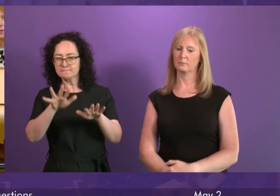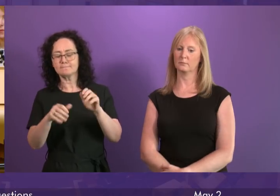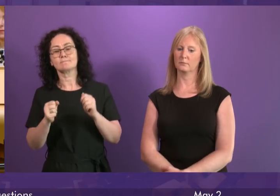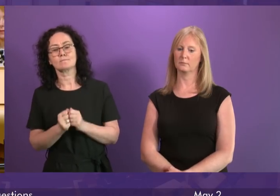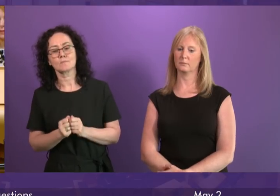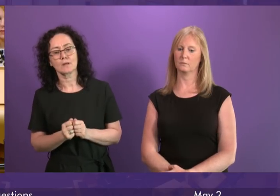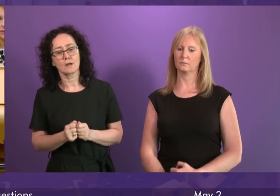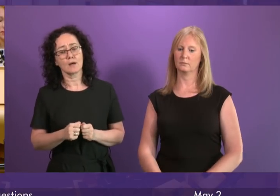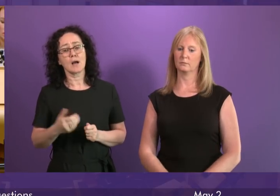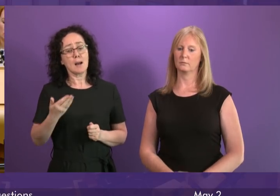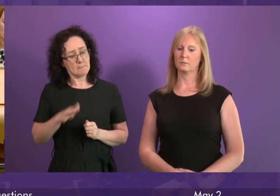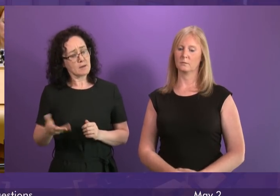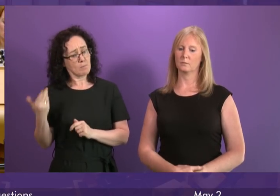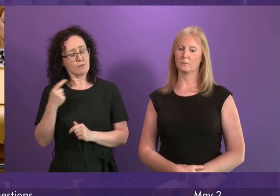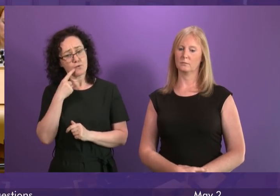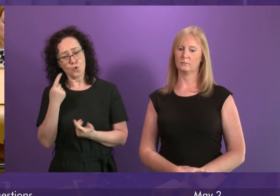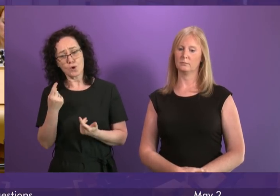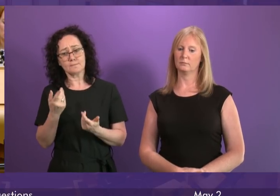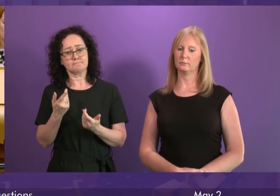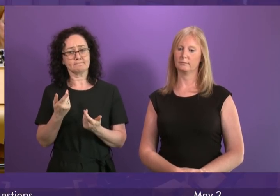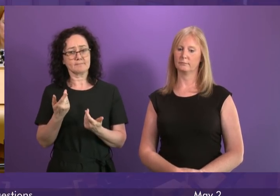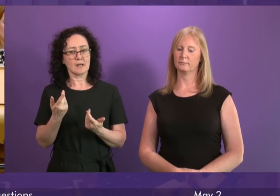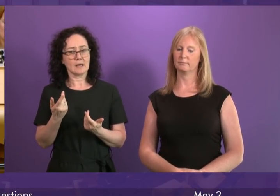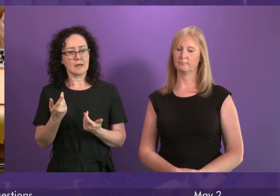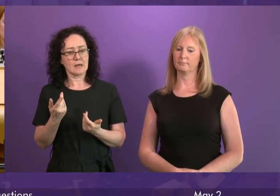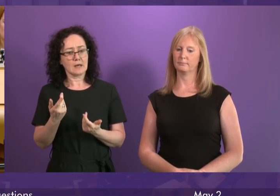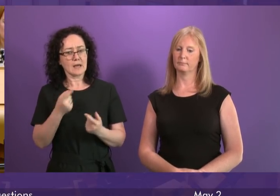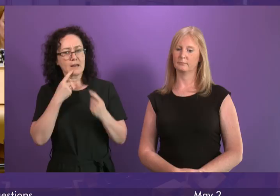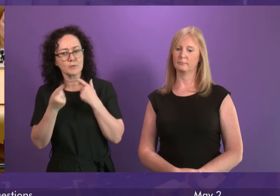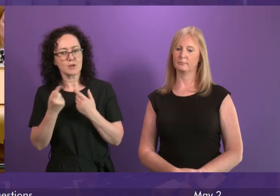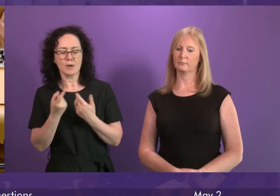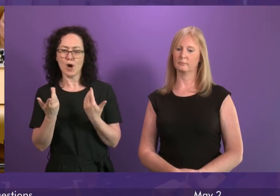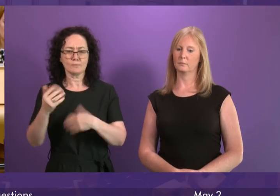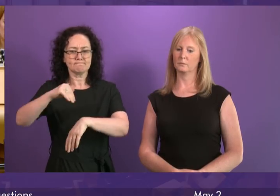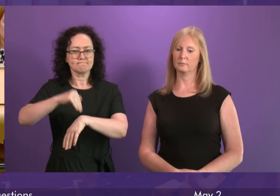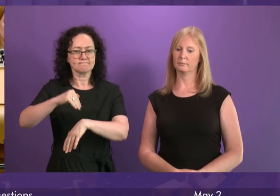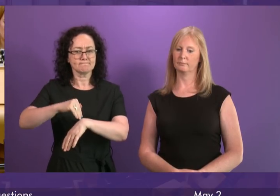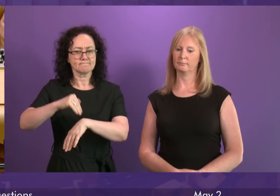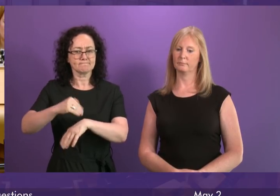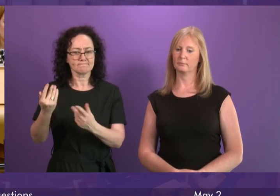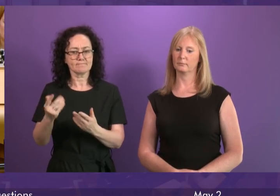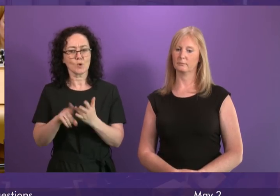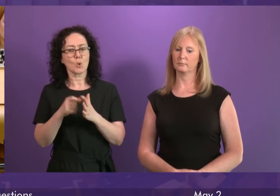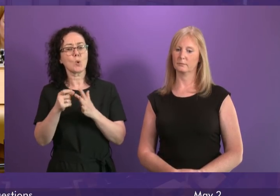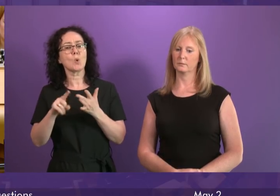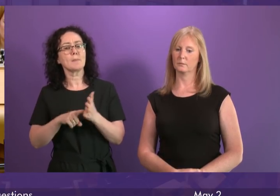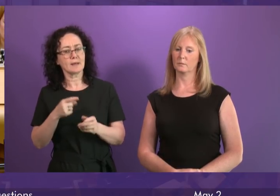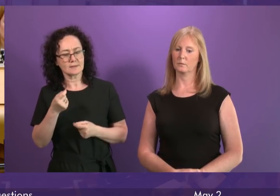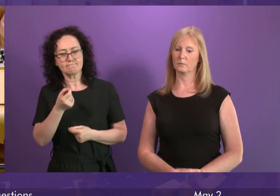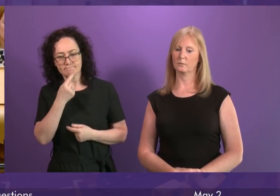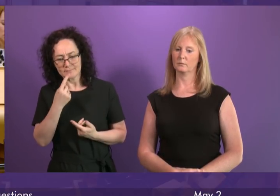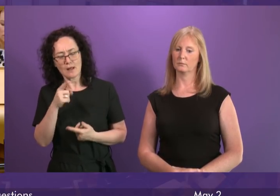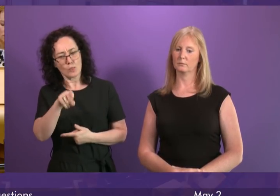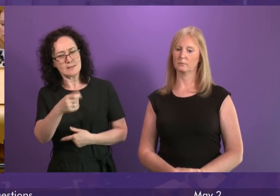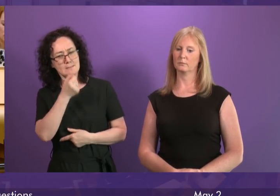impact of addiction to prescribed opioids these are very legitimate concerns due to the potentially highly addictive properties of